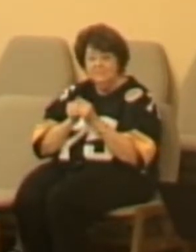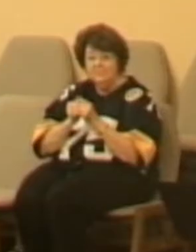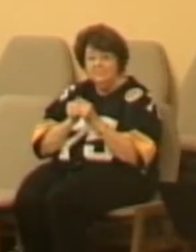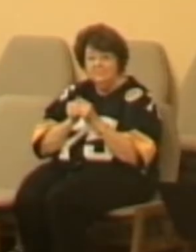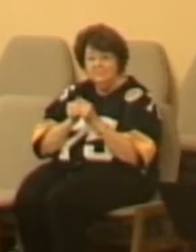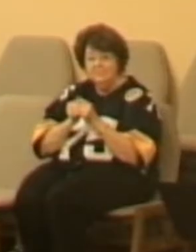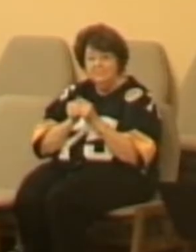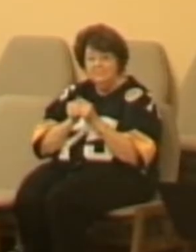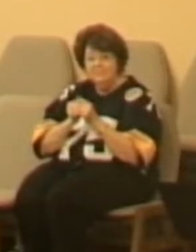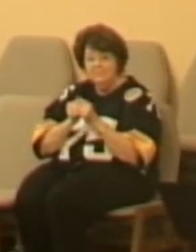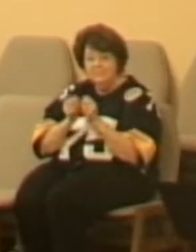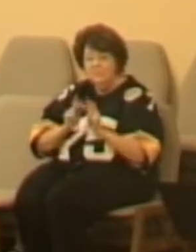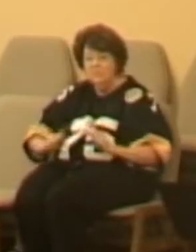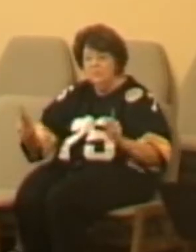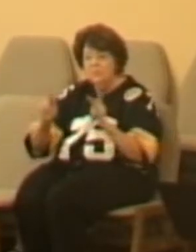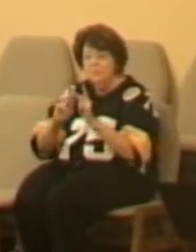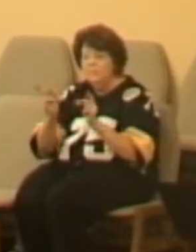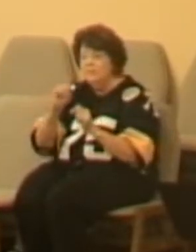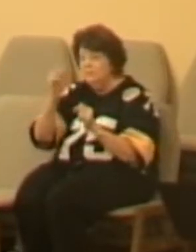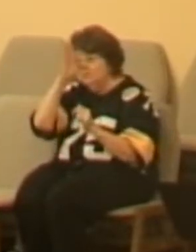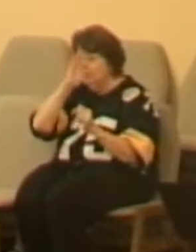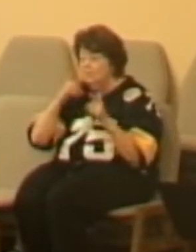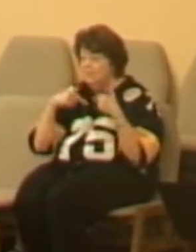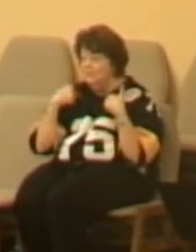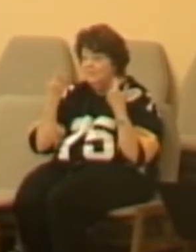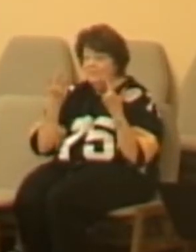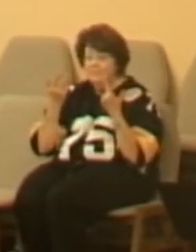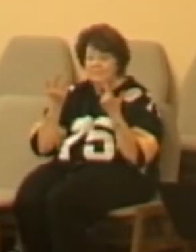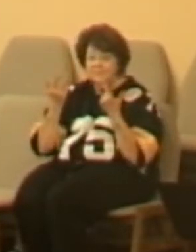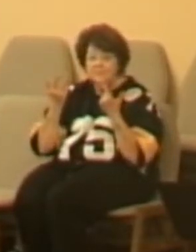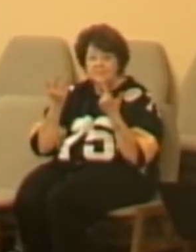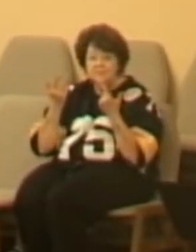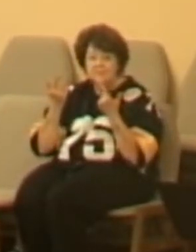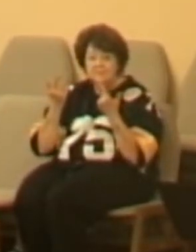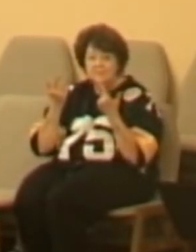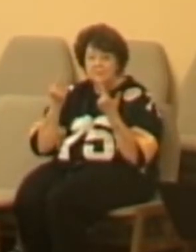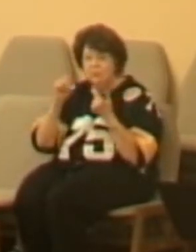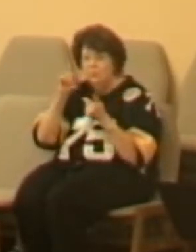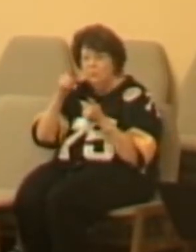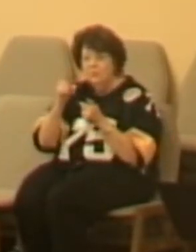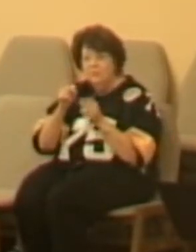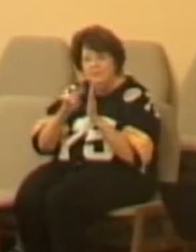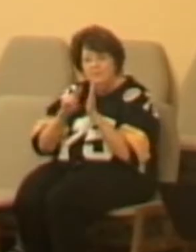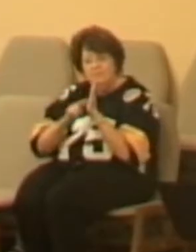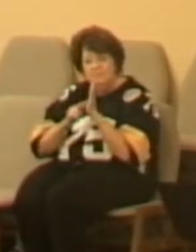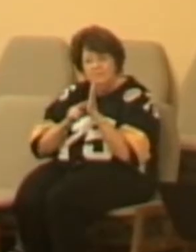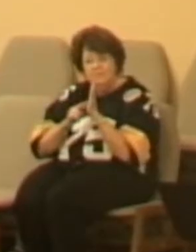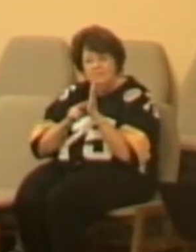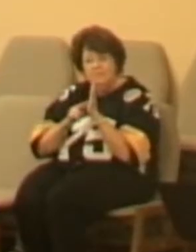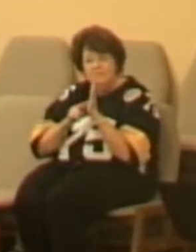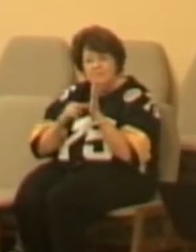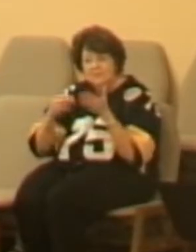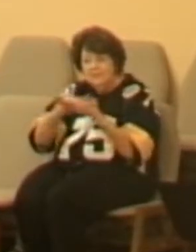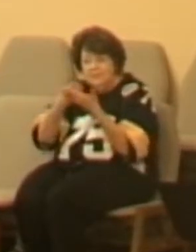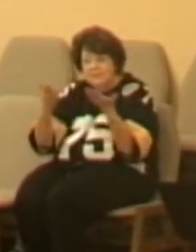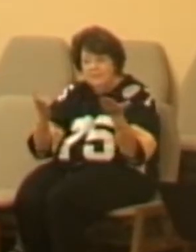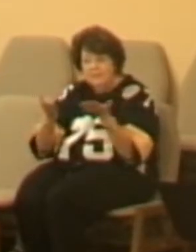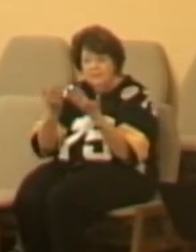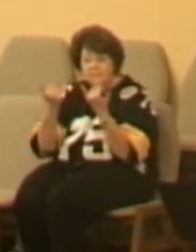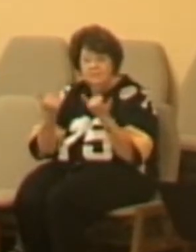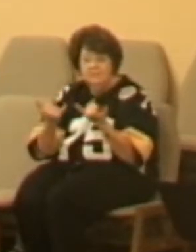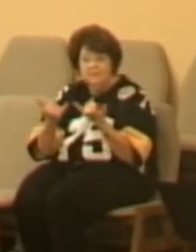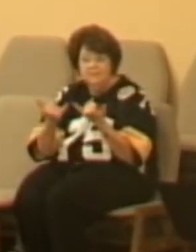the place where God dwells, the place where God is in charge, is right here, right